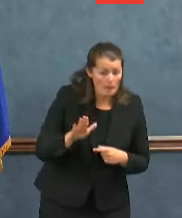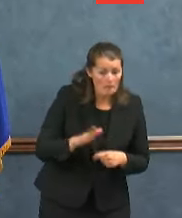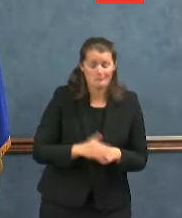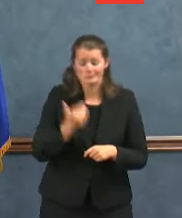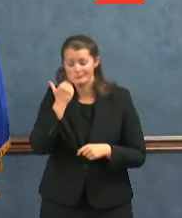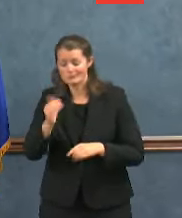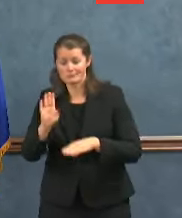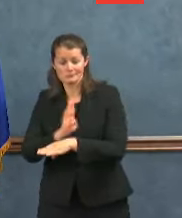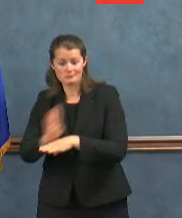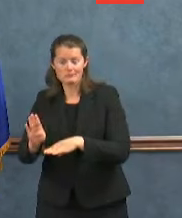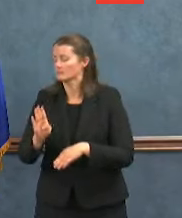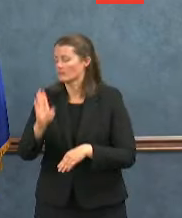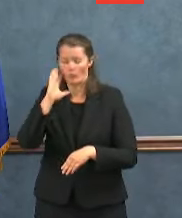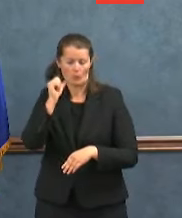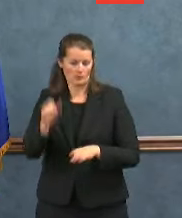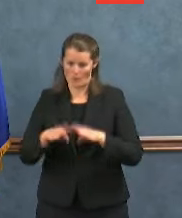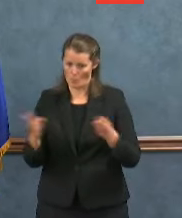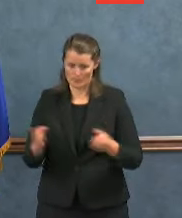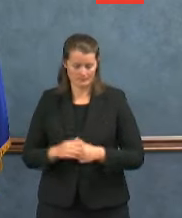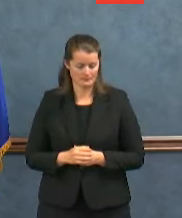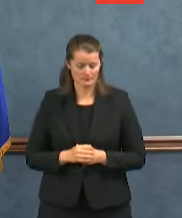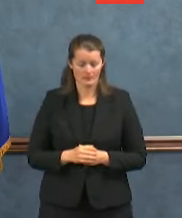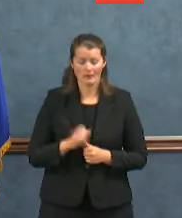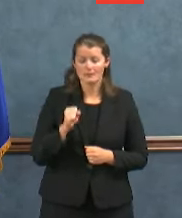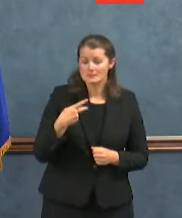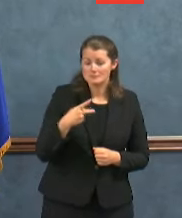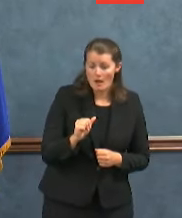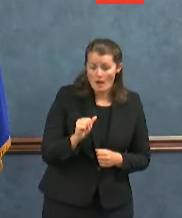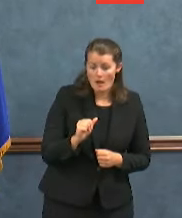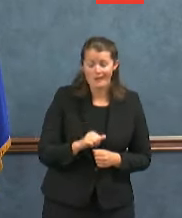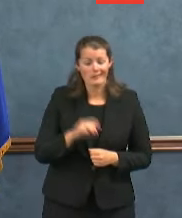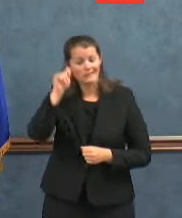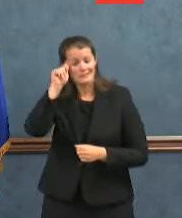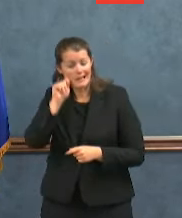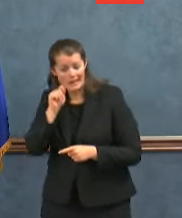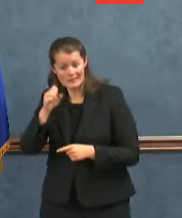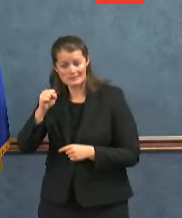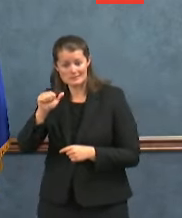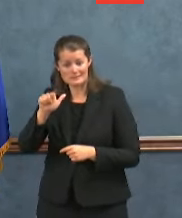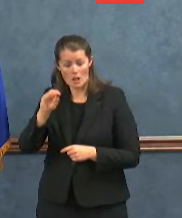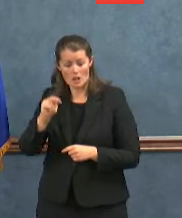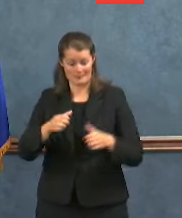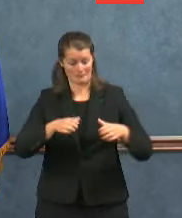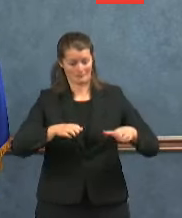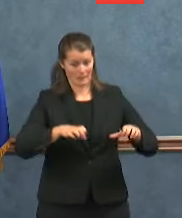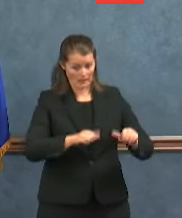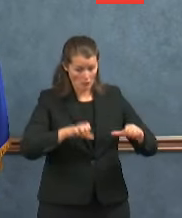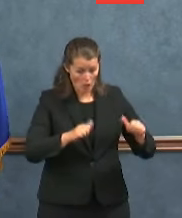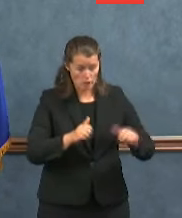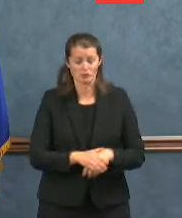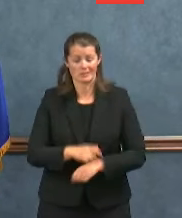opening under phase one spas tanning salons massage parlors body art and body piercing